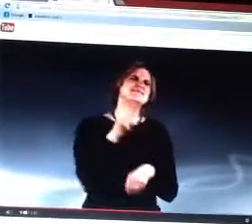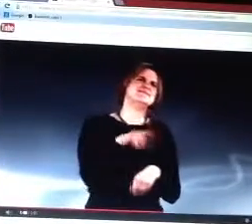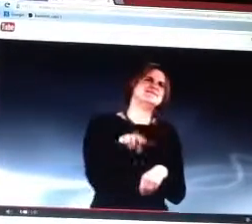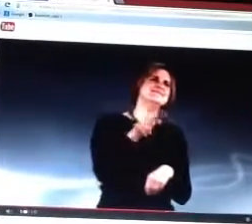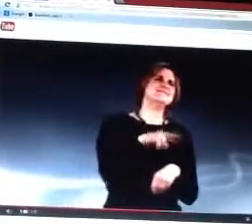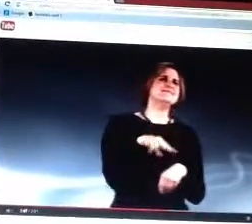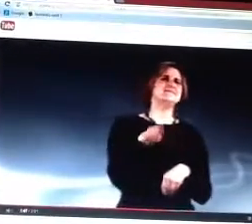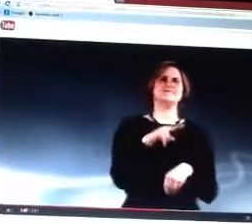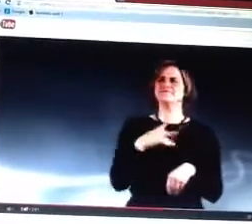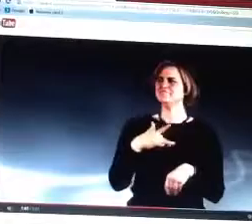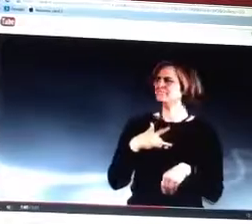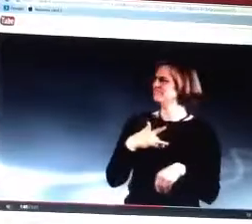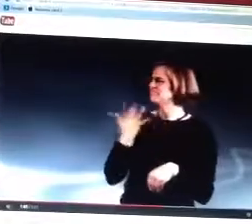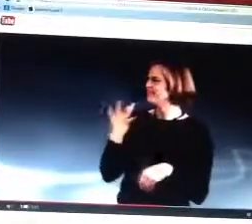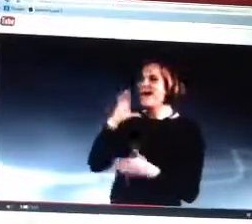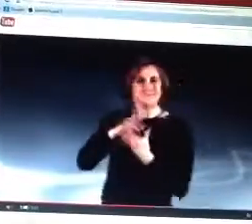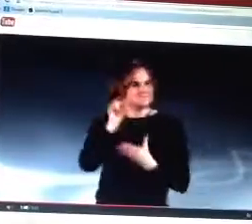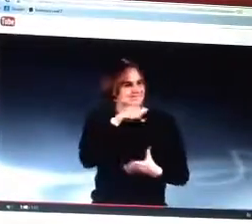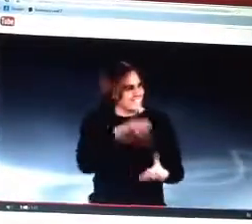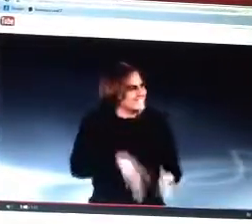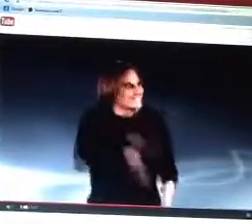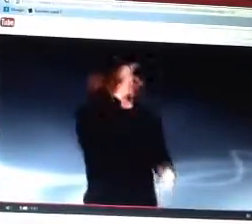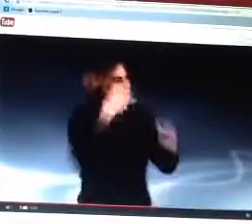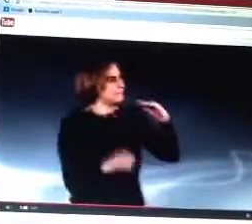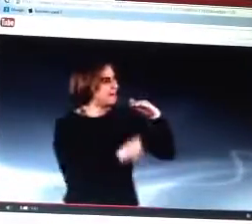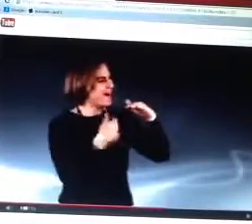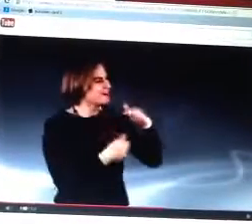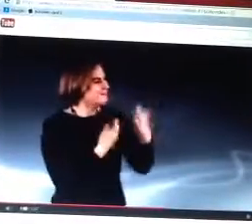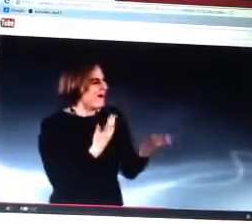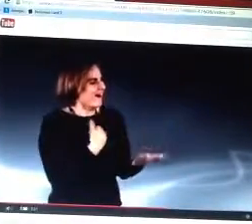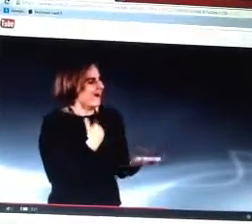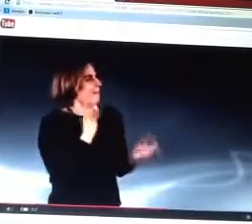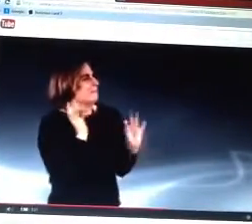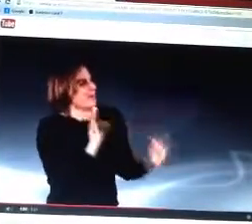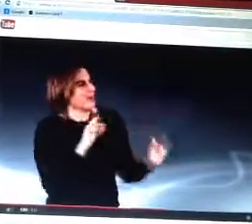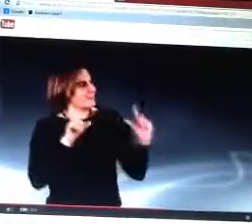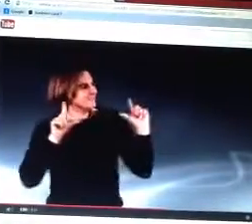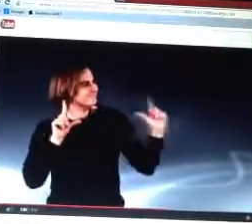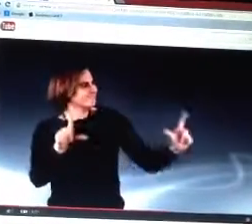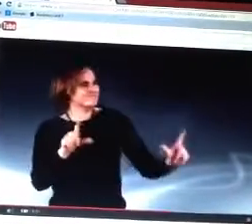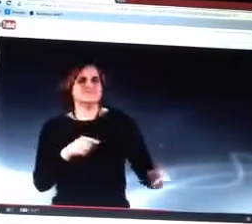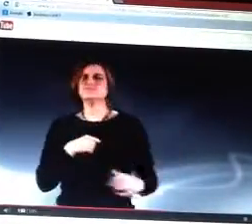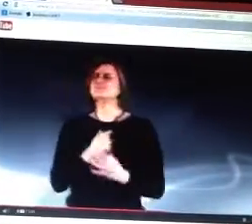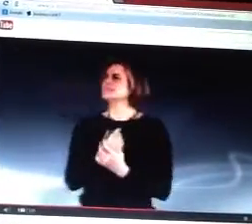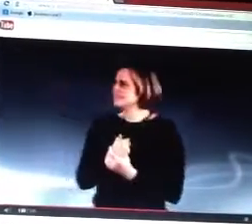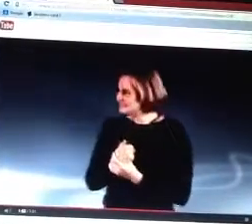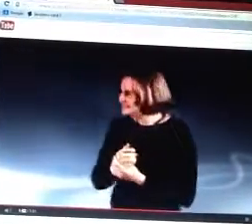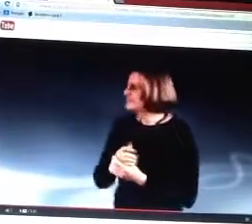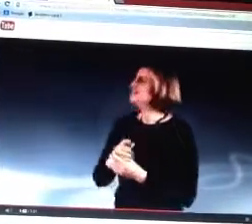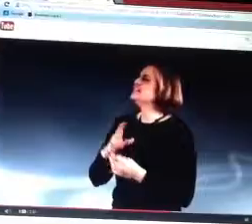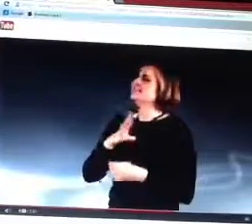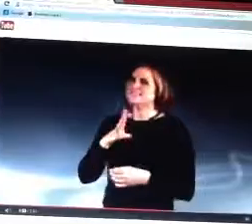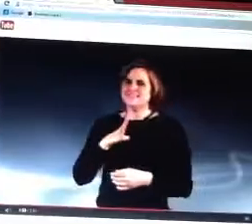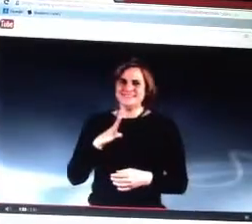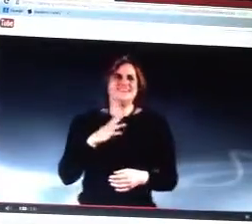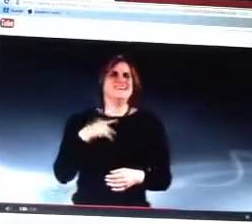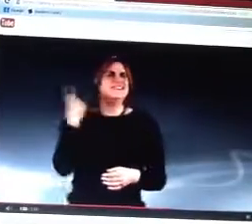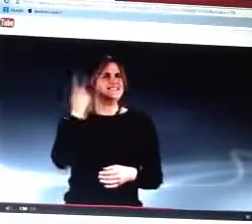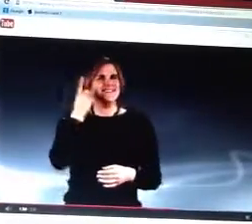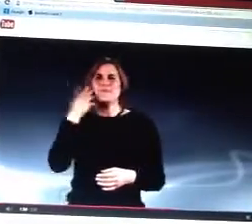a house on it. And I kind of looked at it, and I looked at my husband, and was like, what's up? Mmm, I found this in the basement.